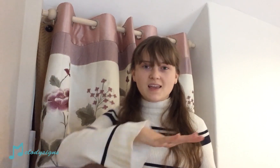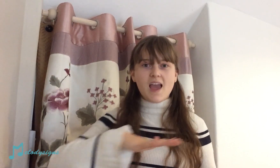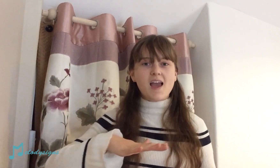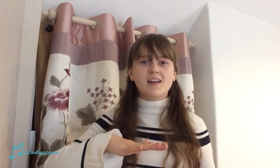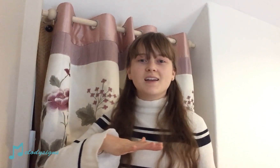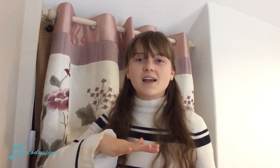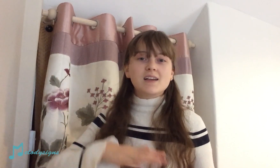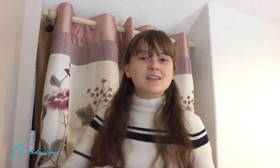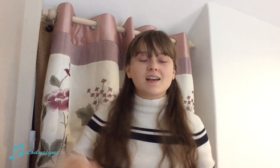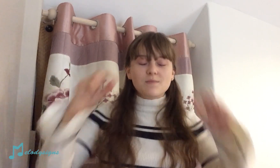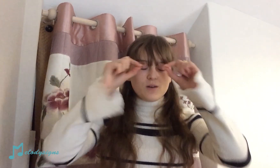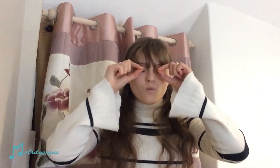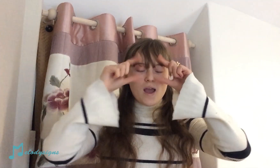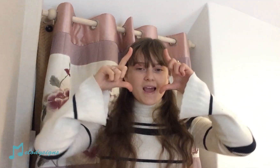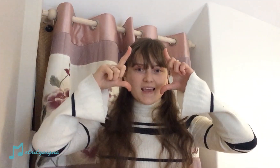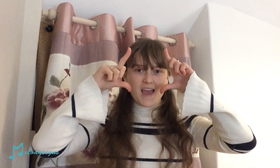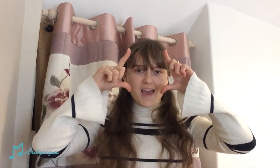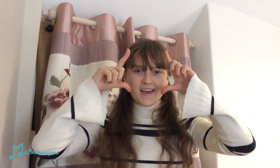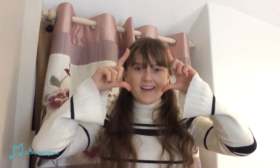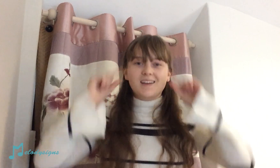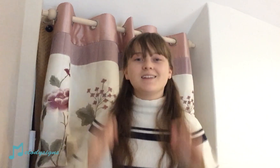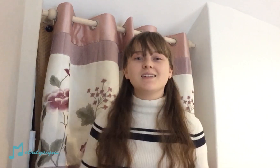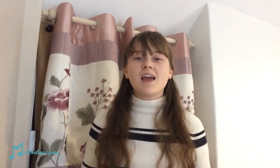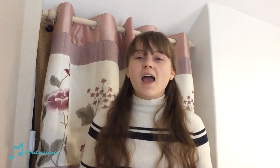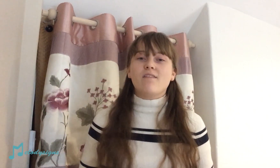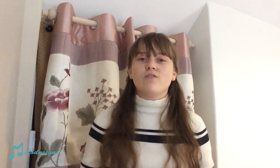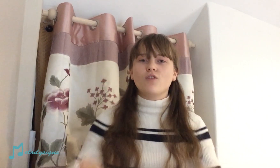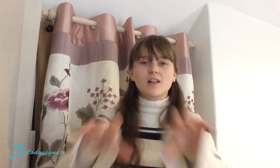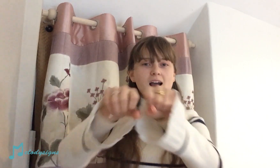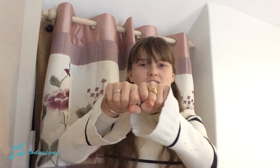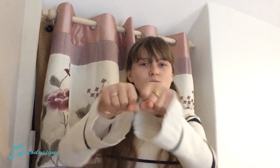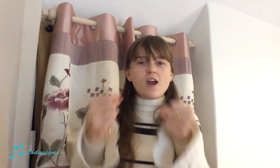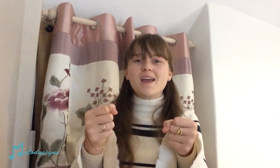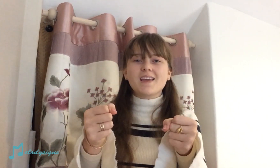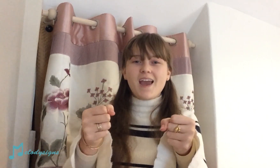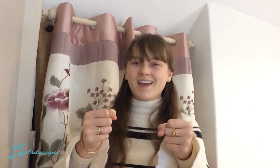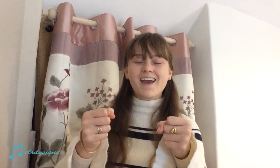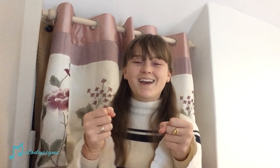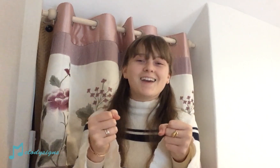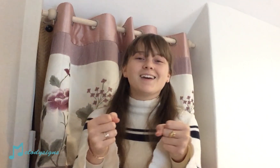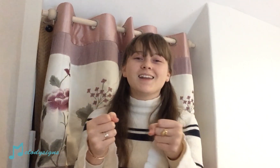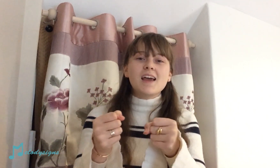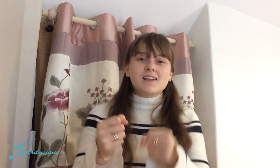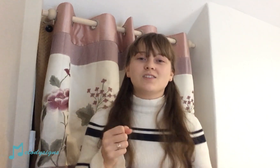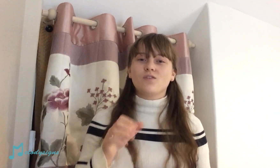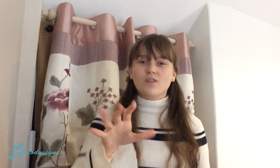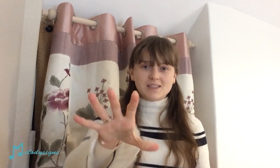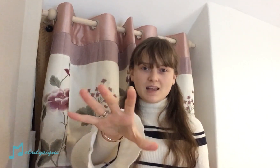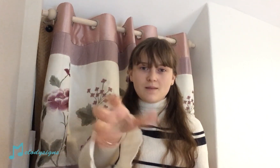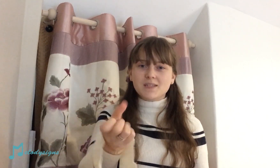again It's like I've been awakened, every rule I had you breaking The risk that